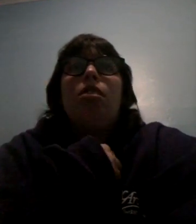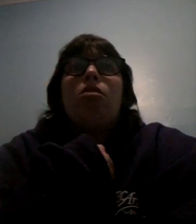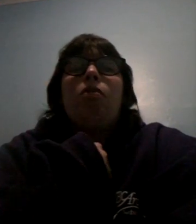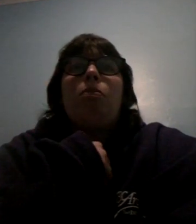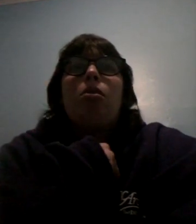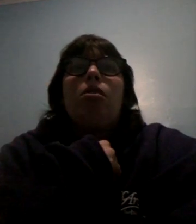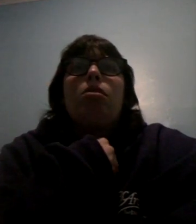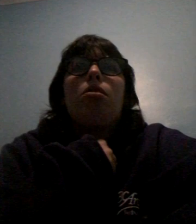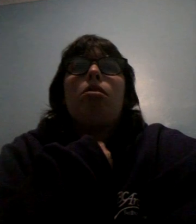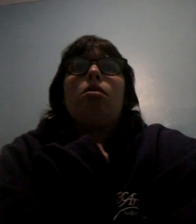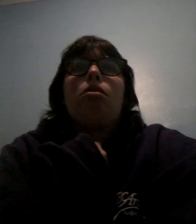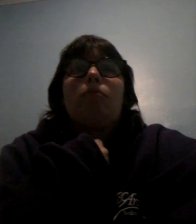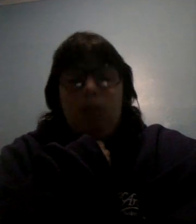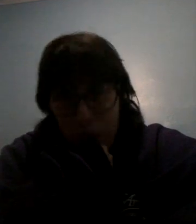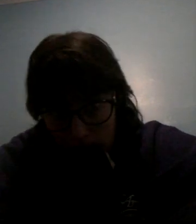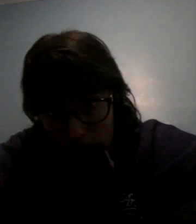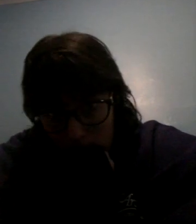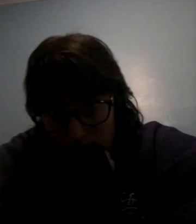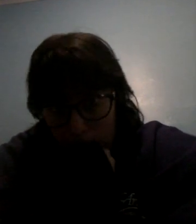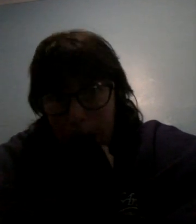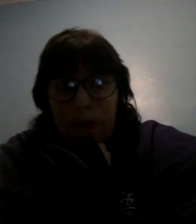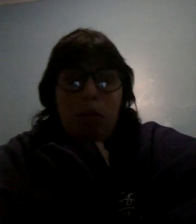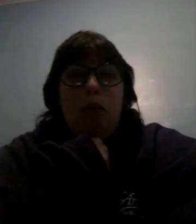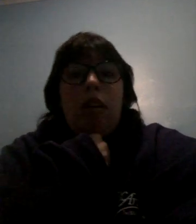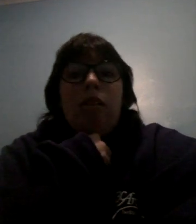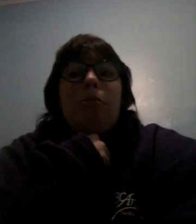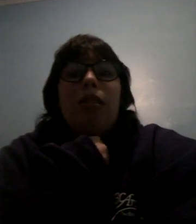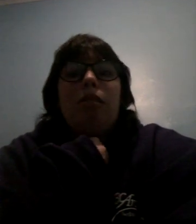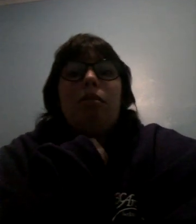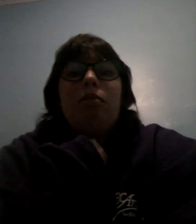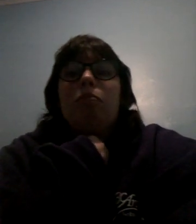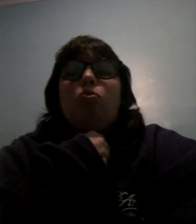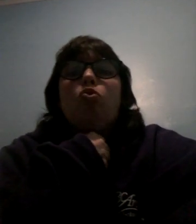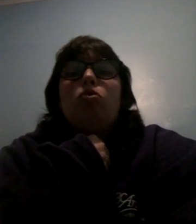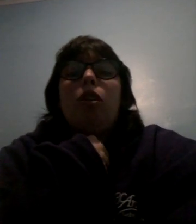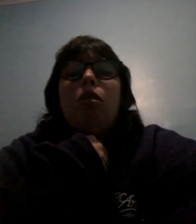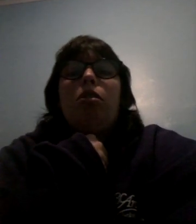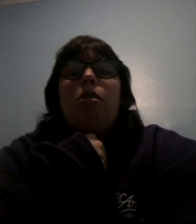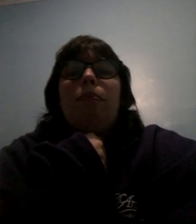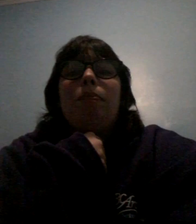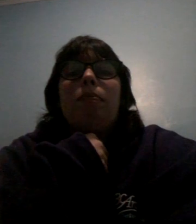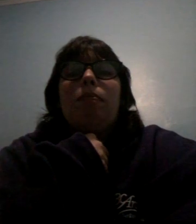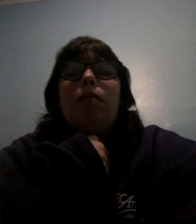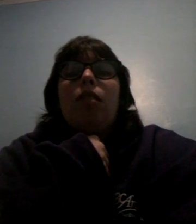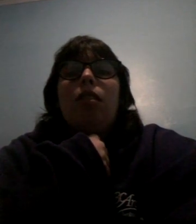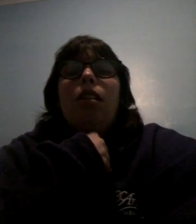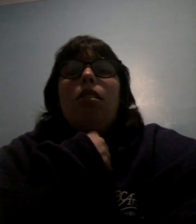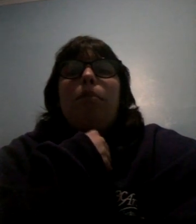a to film because my week has been crazy and